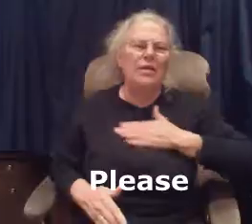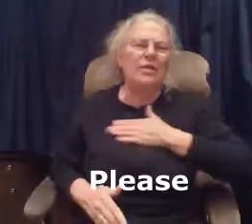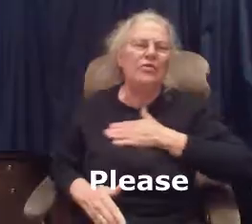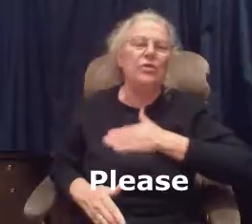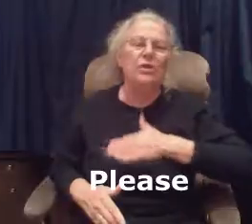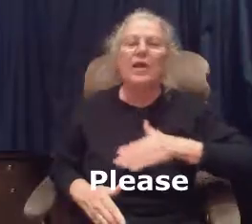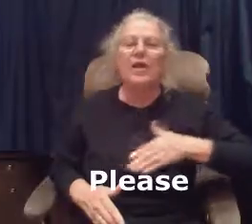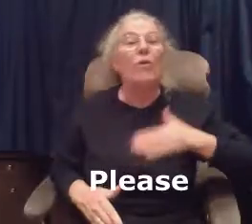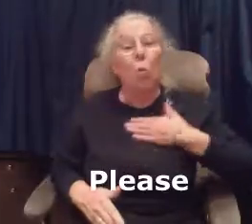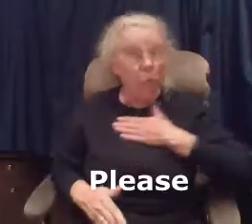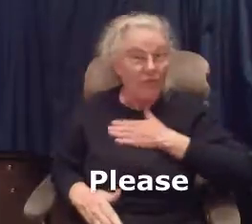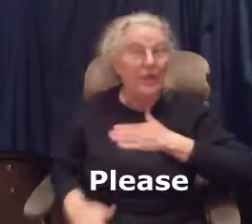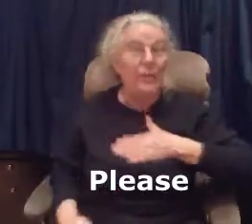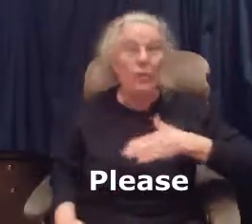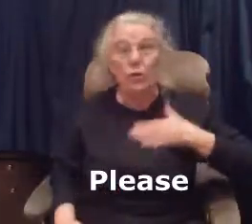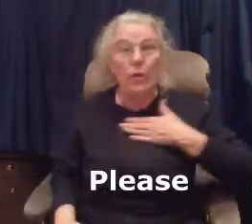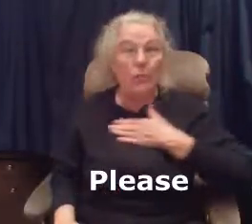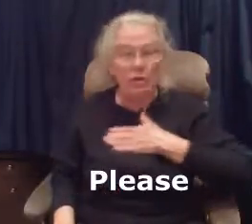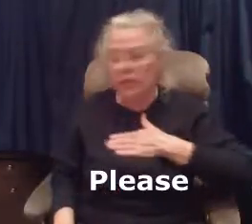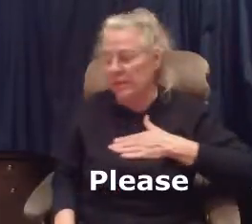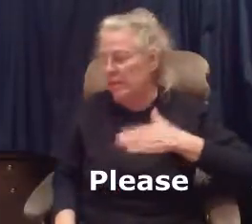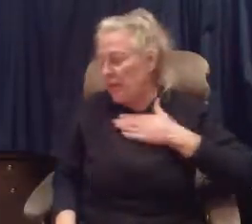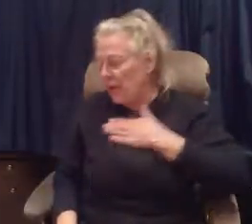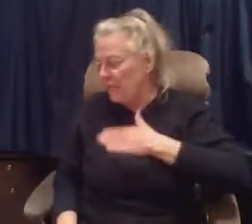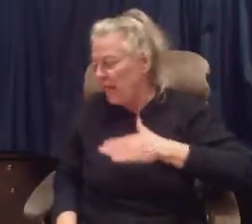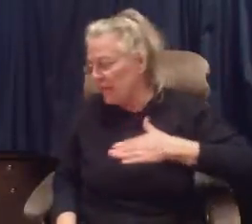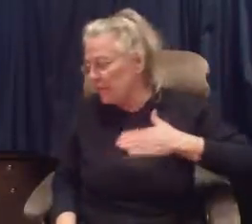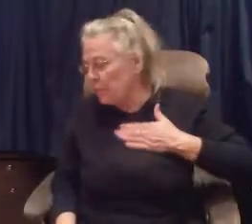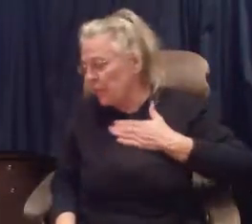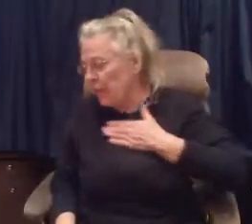that you get kind of a warm feeling when you rub your chest. That is pleasures.